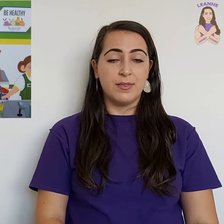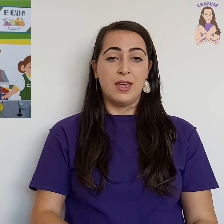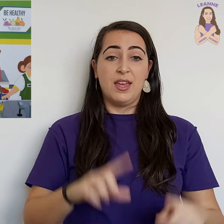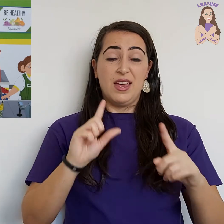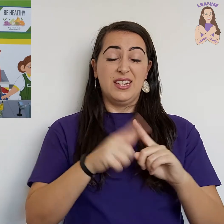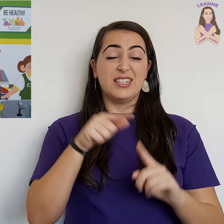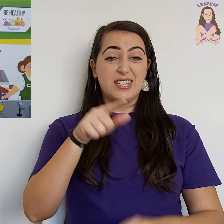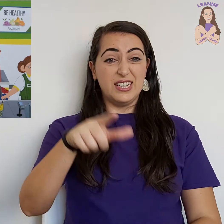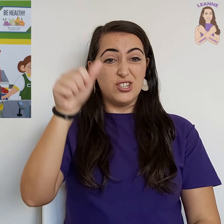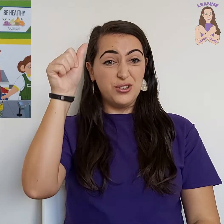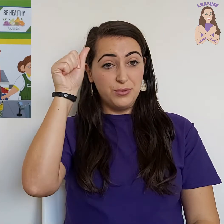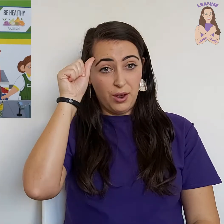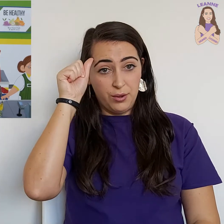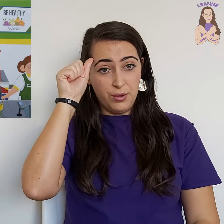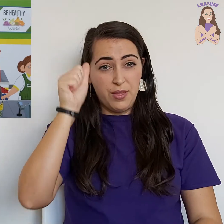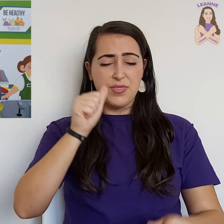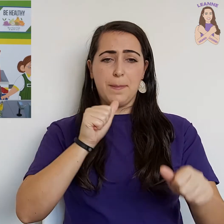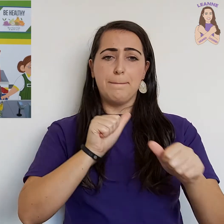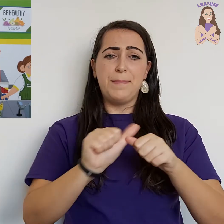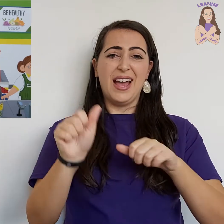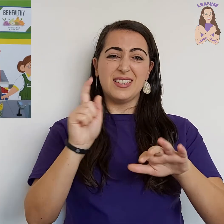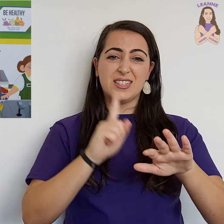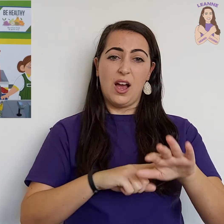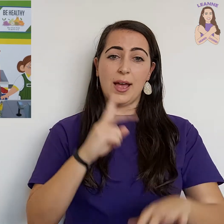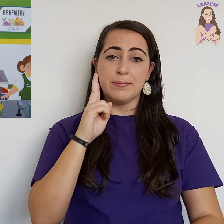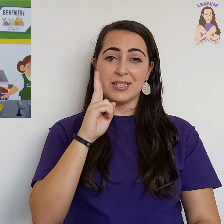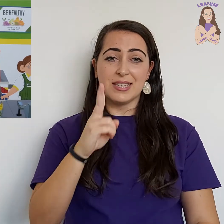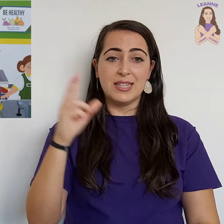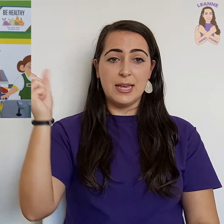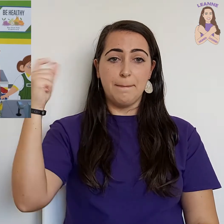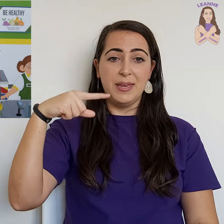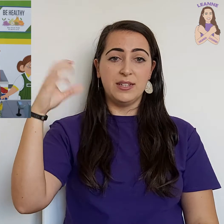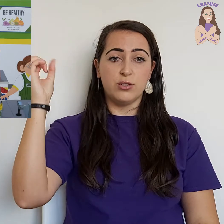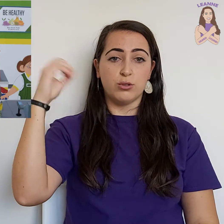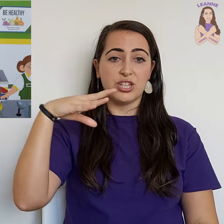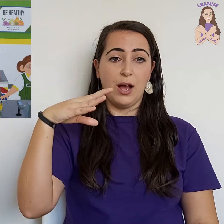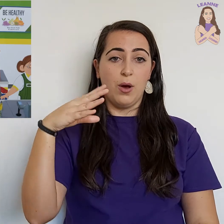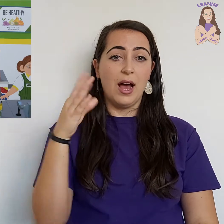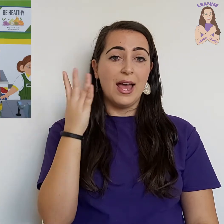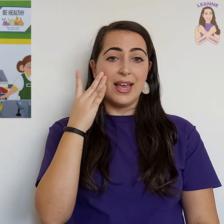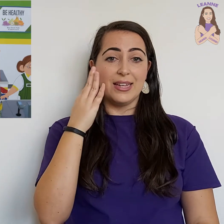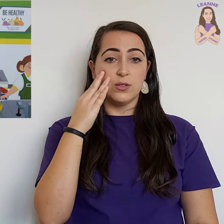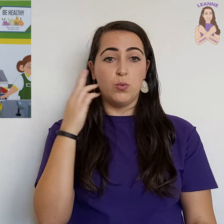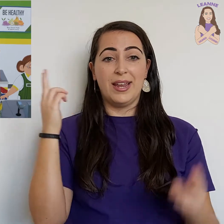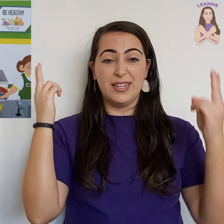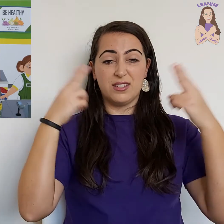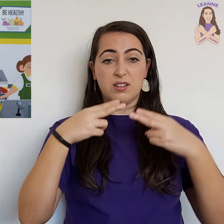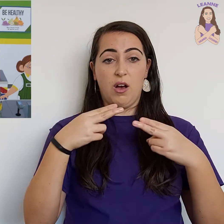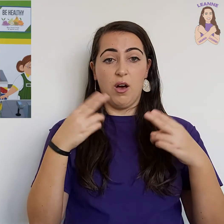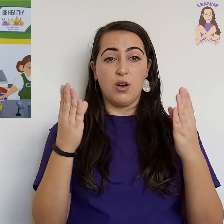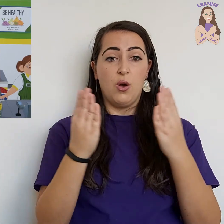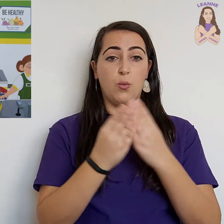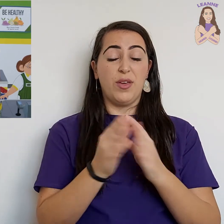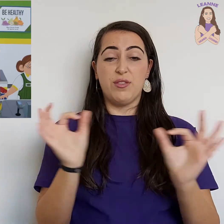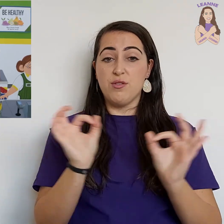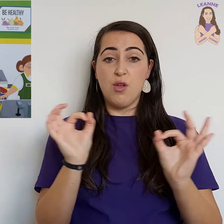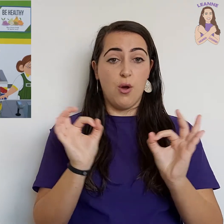Did you know the best time to see a meteor shower is when it's dark with no